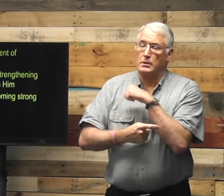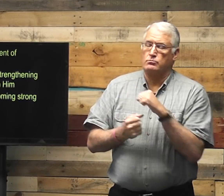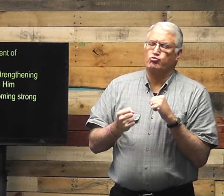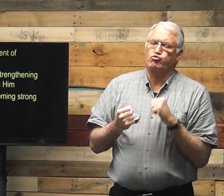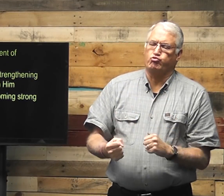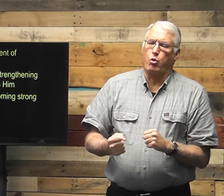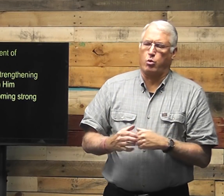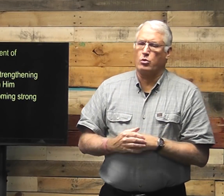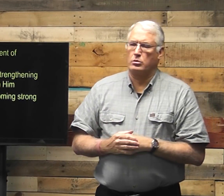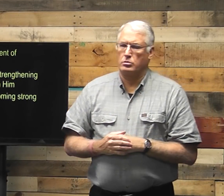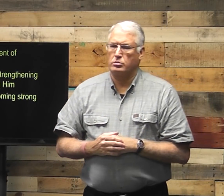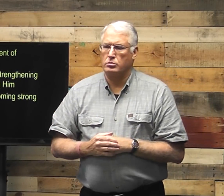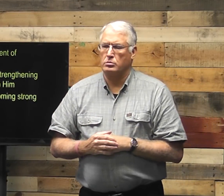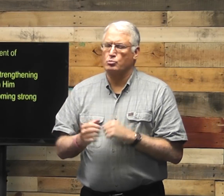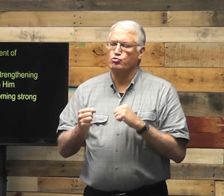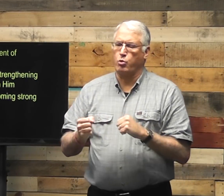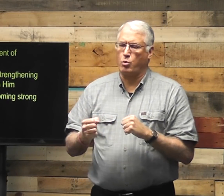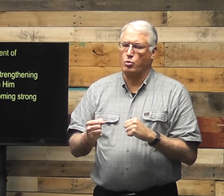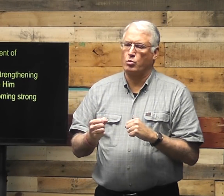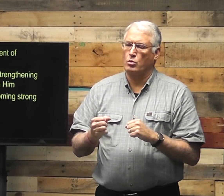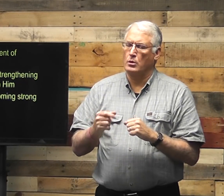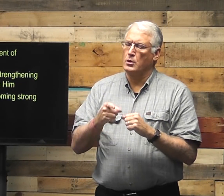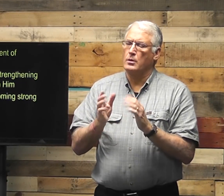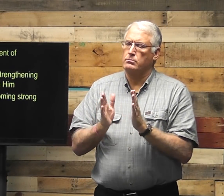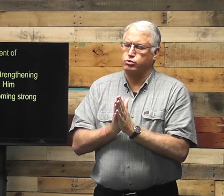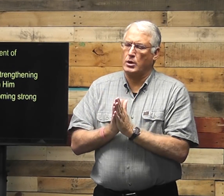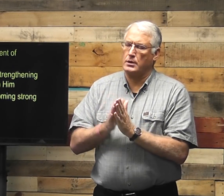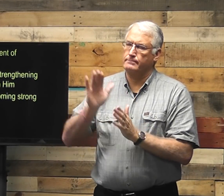you resist temptation.